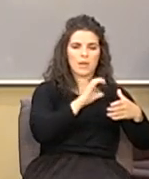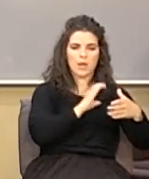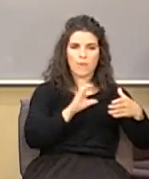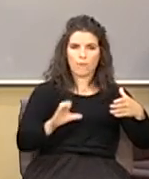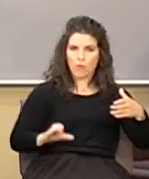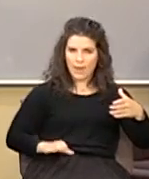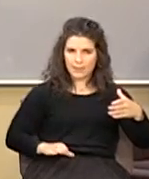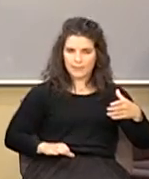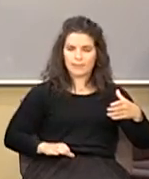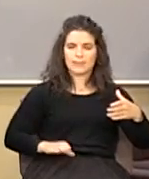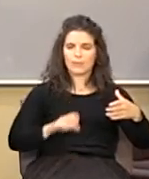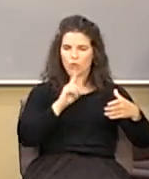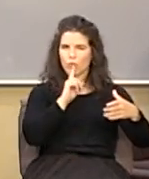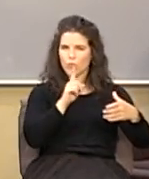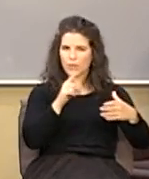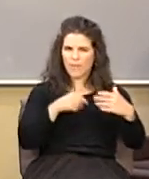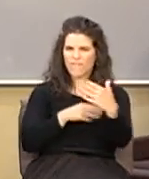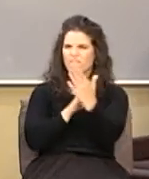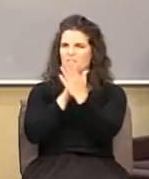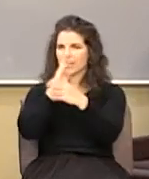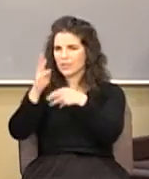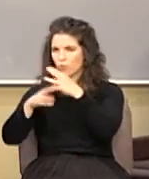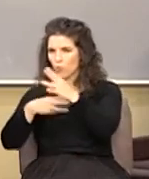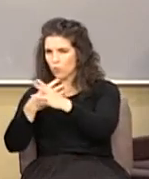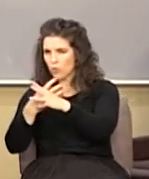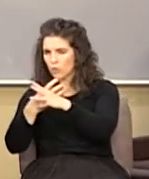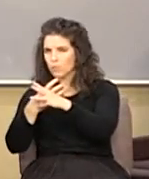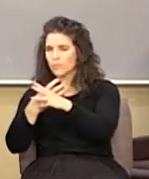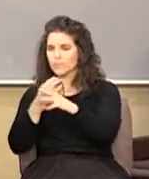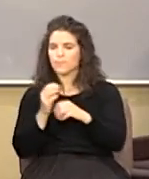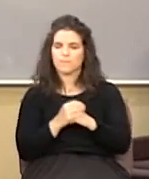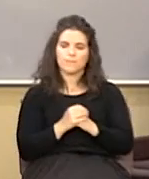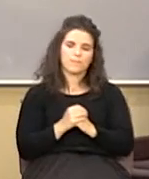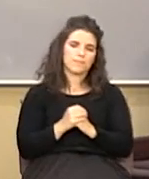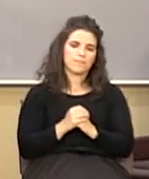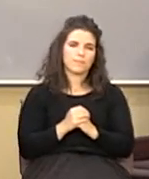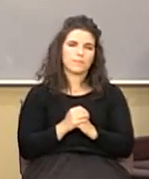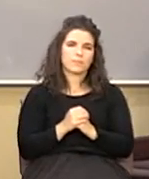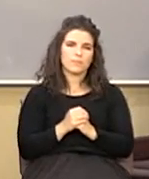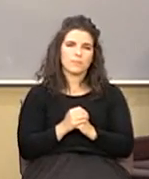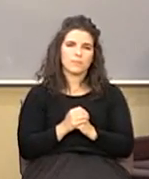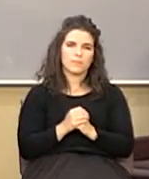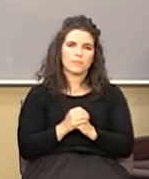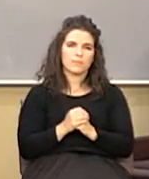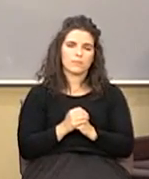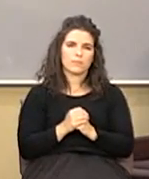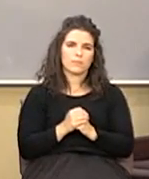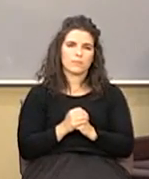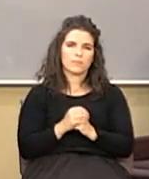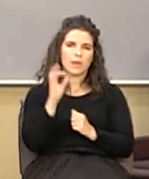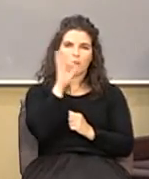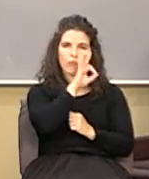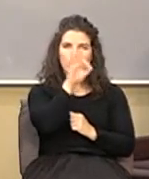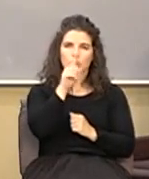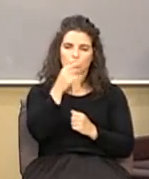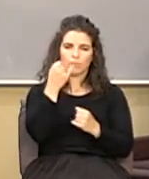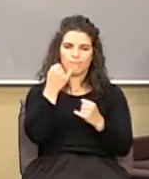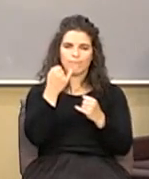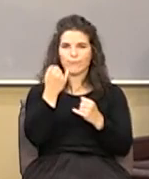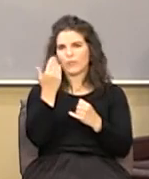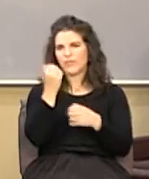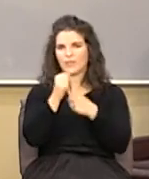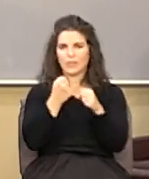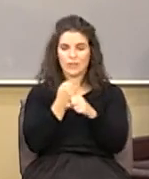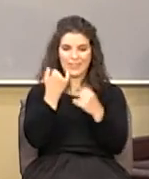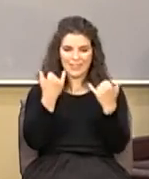in relationship to what's happening in the world. So I've talked to you often, probably for the last 15 years, that this decade we